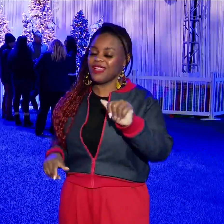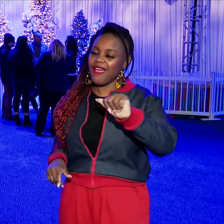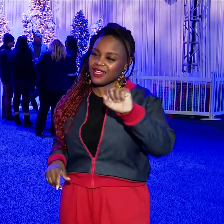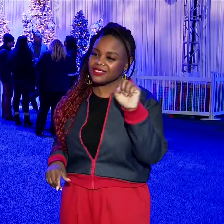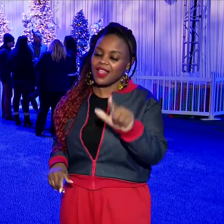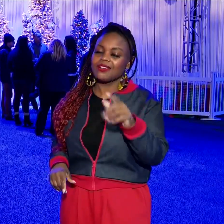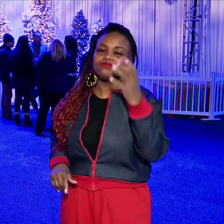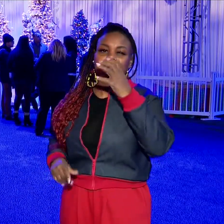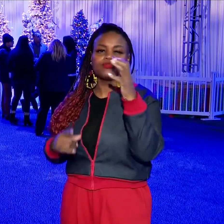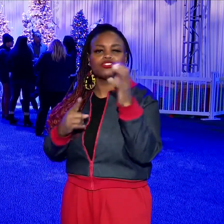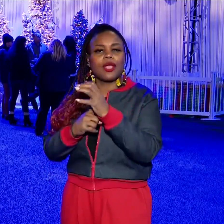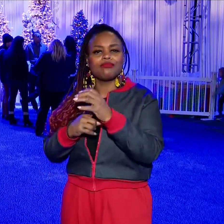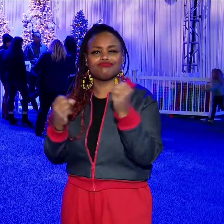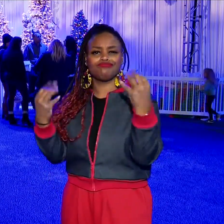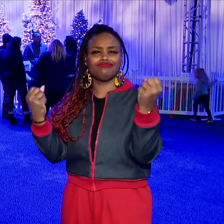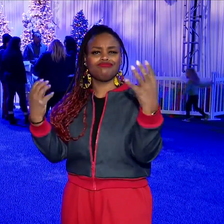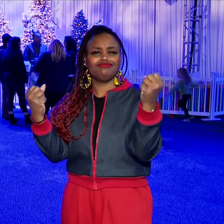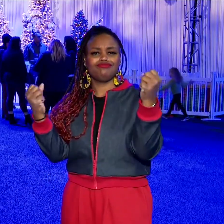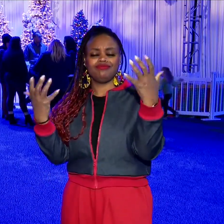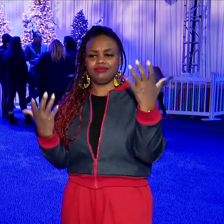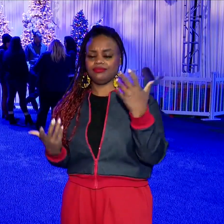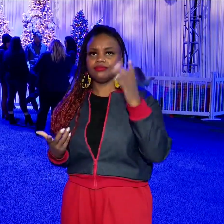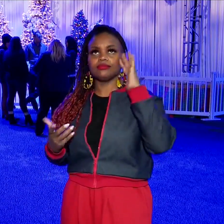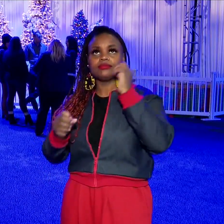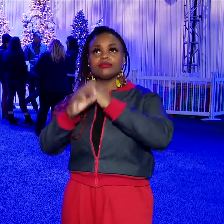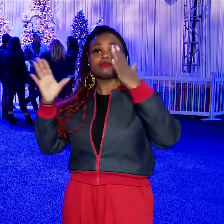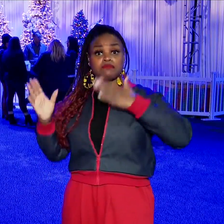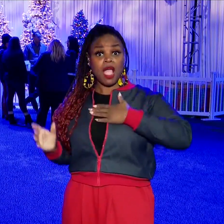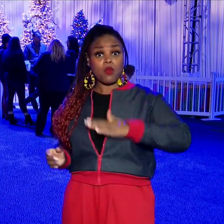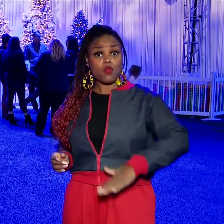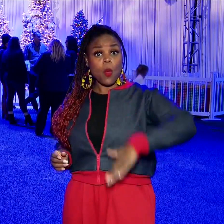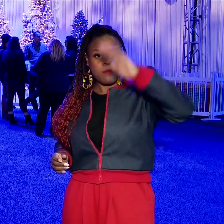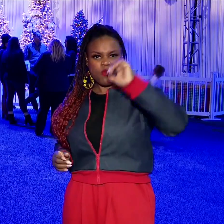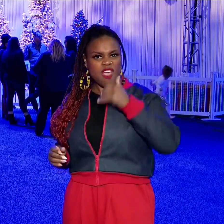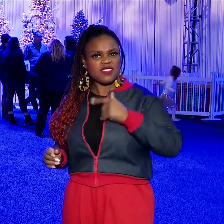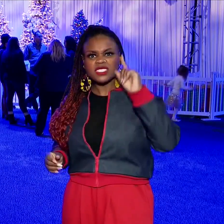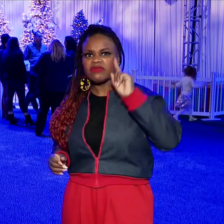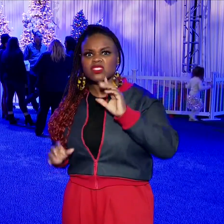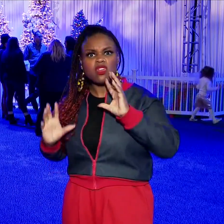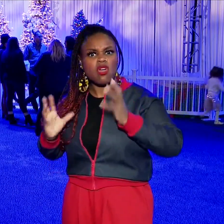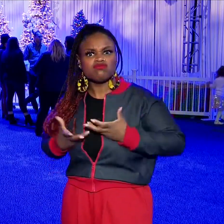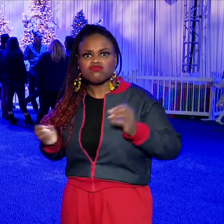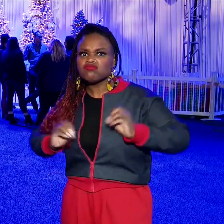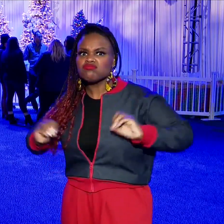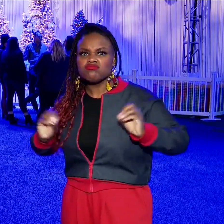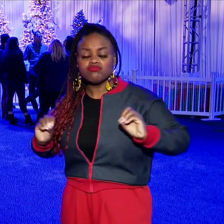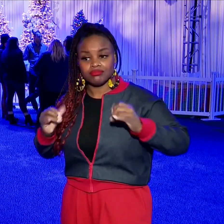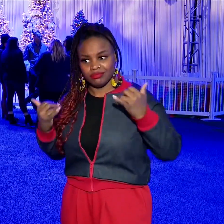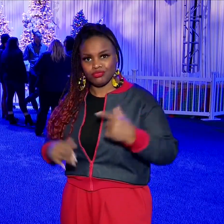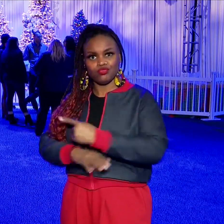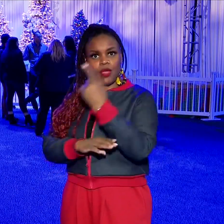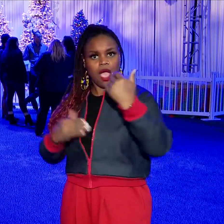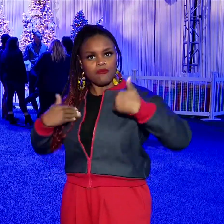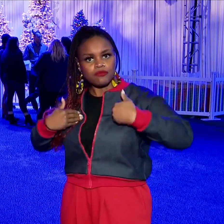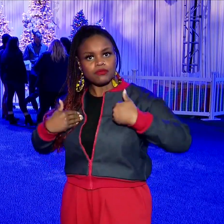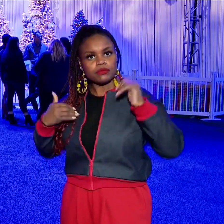language, American Sign Language, and it's wonderful to be able to sign. Growing up, we never had a deaf Santa Claus, and now we do.